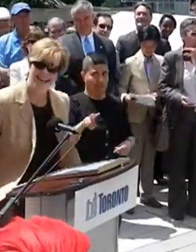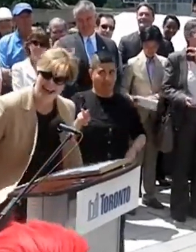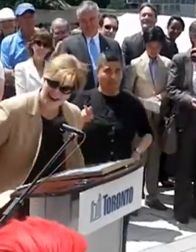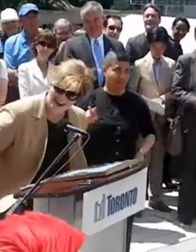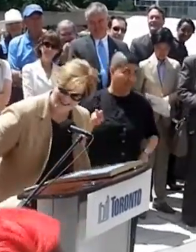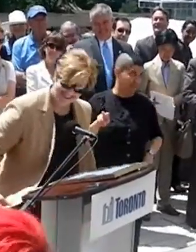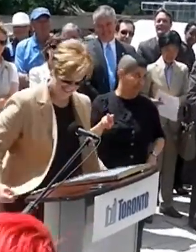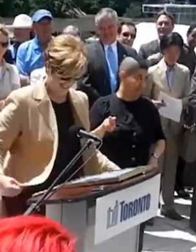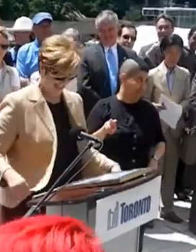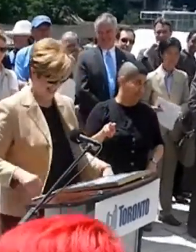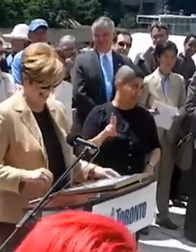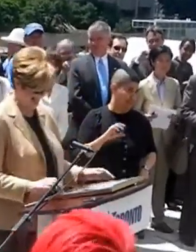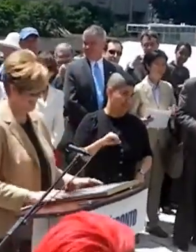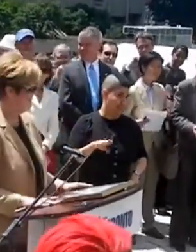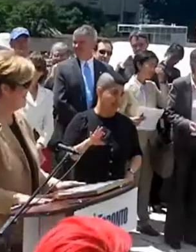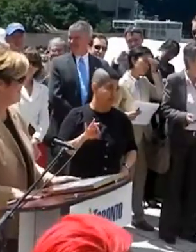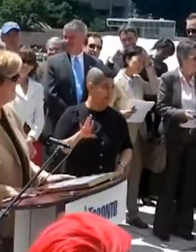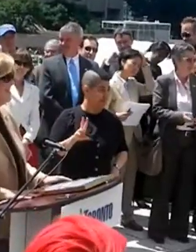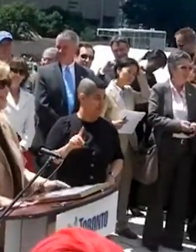Now,